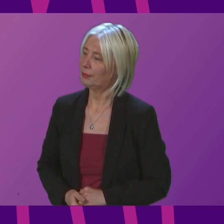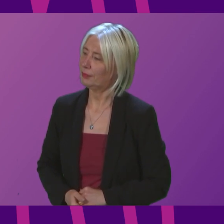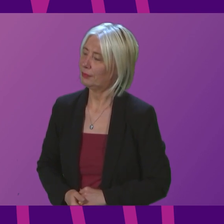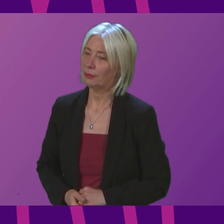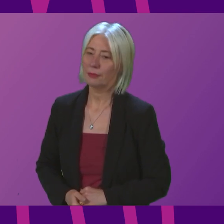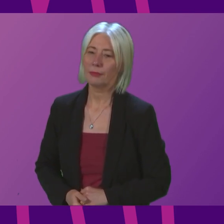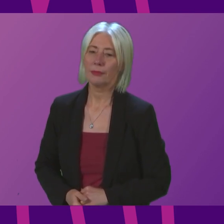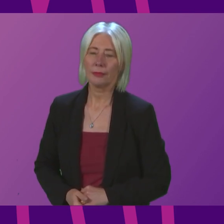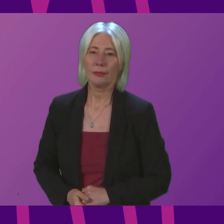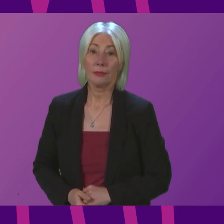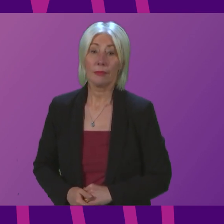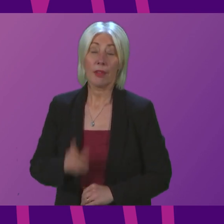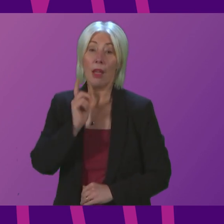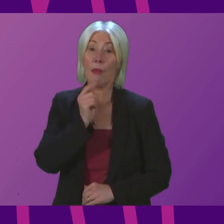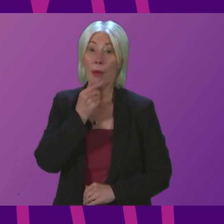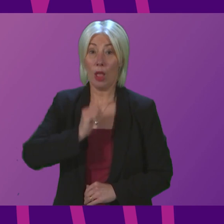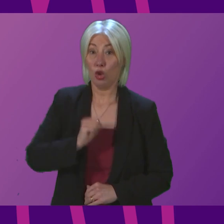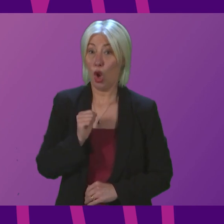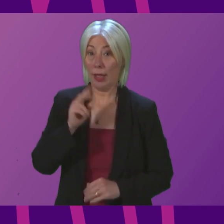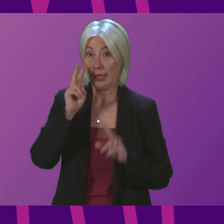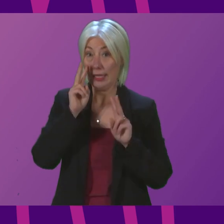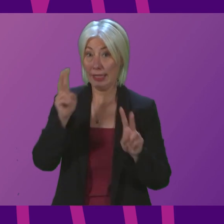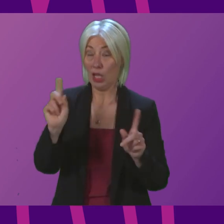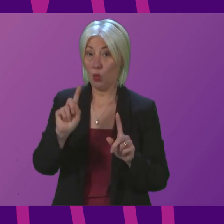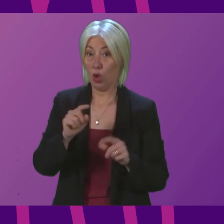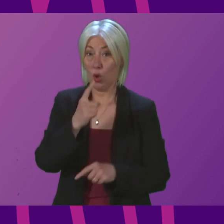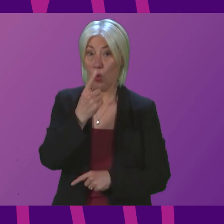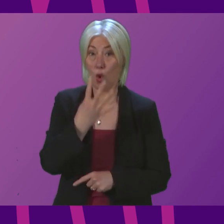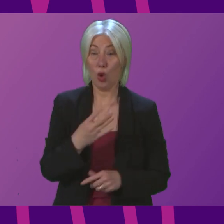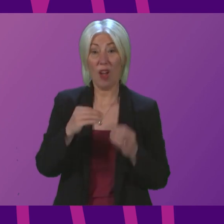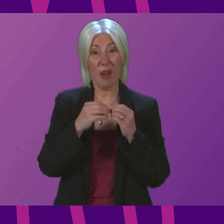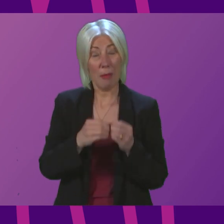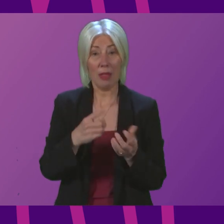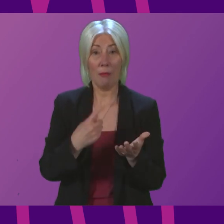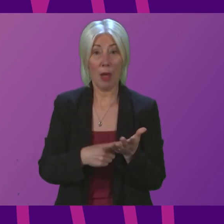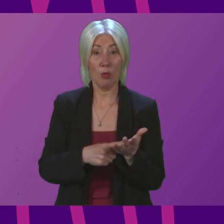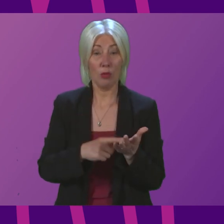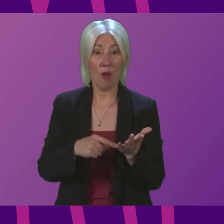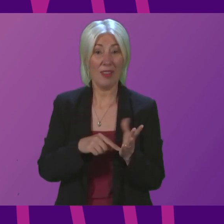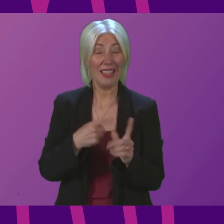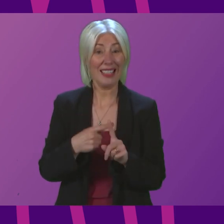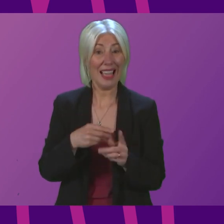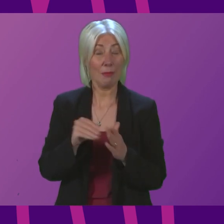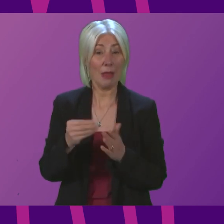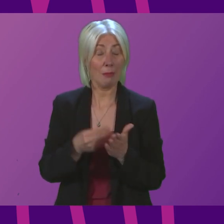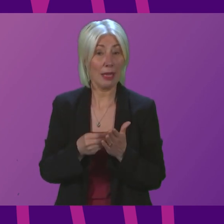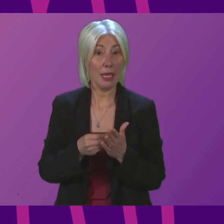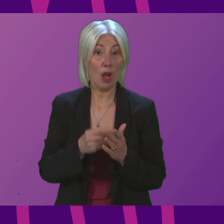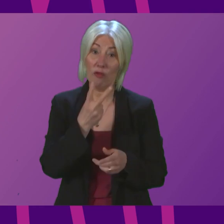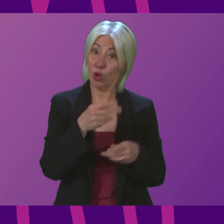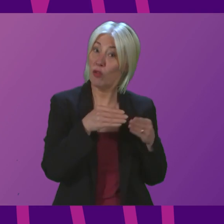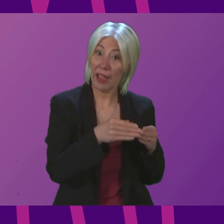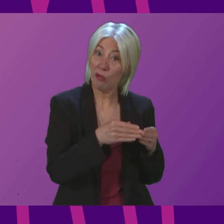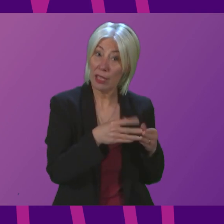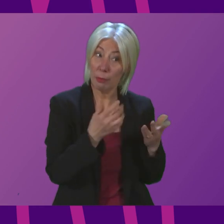What the people of Scotland can see is a quarter of a billion pounds of taxpayers' money spent on two ferries that have so